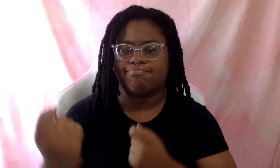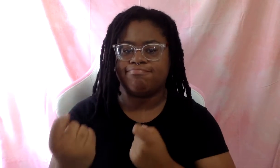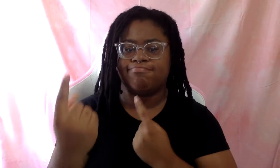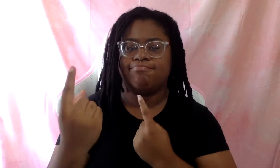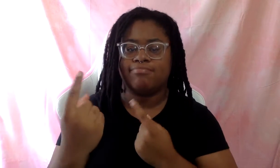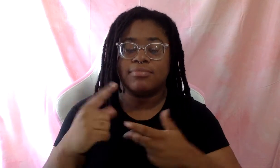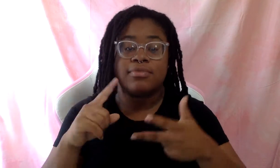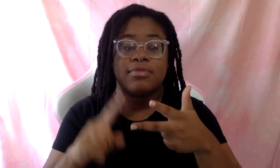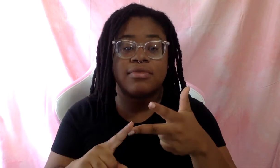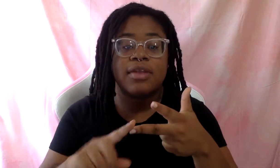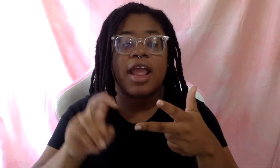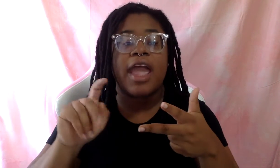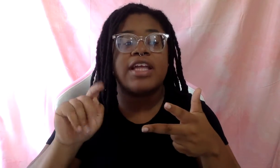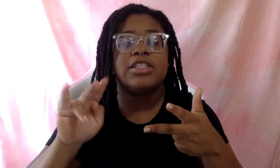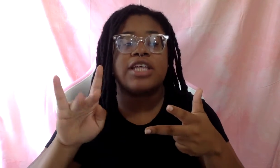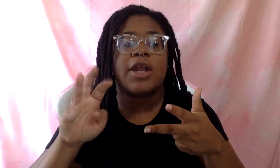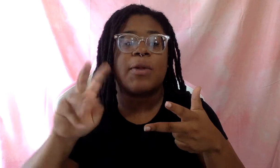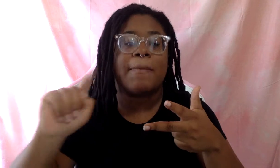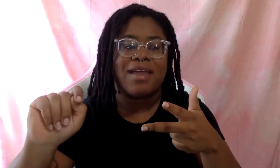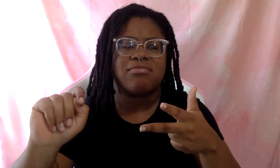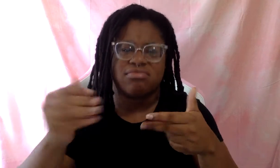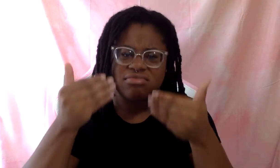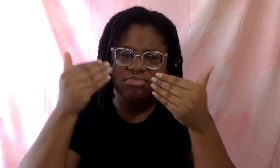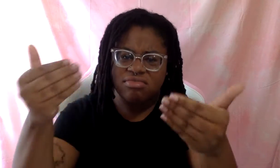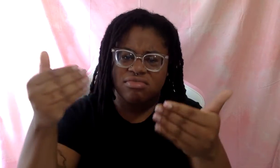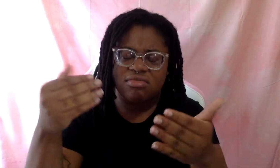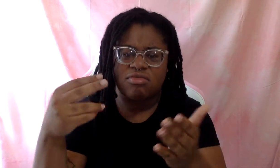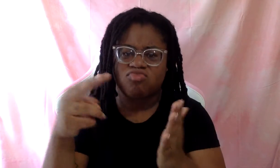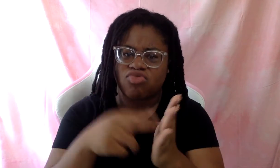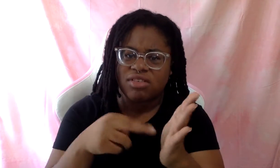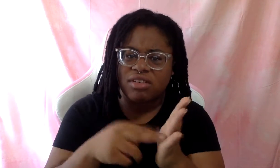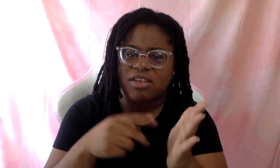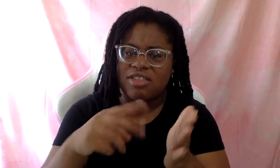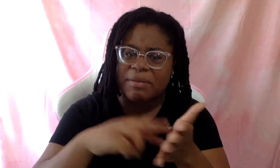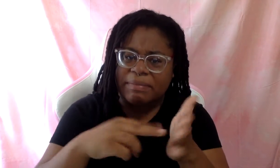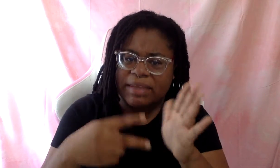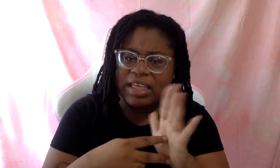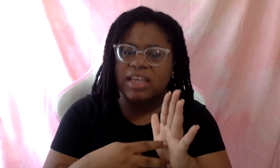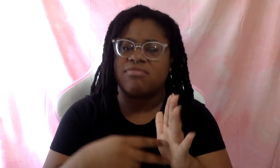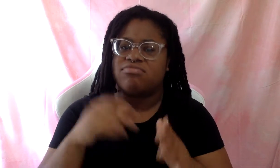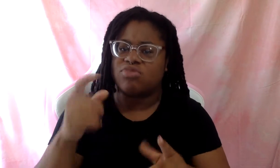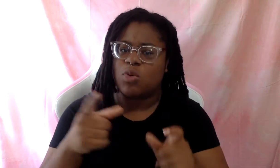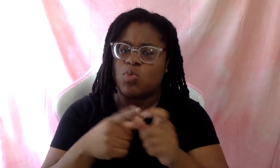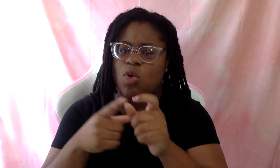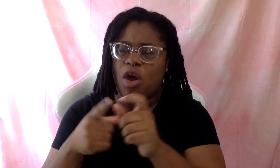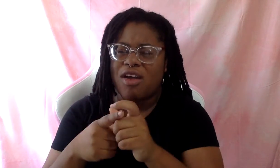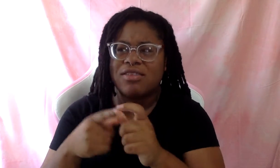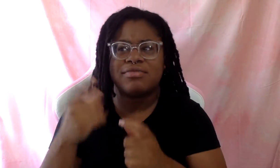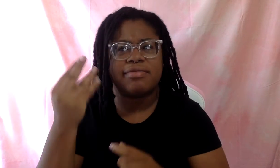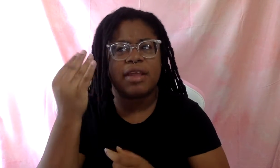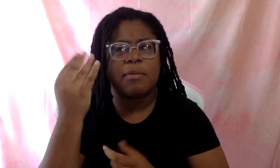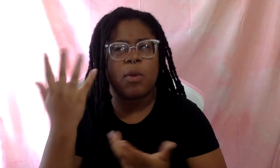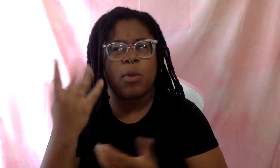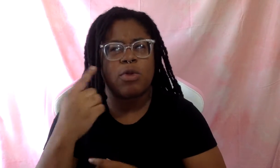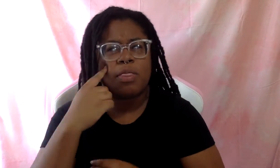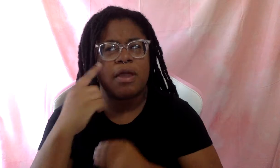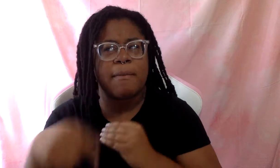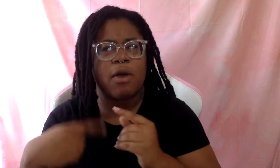up the definitions of these words and compare them to the definitions that you carry with you on a daily basis. If